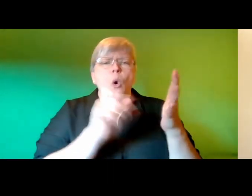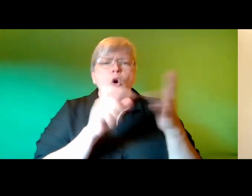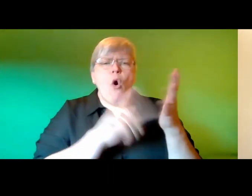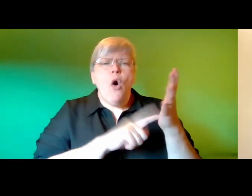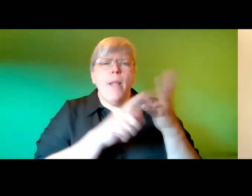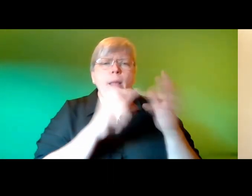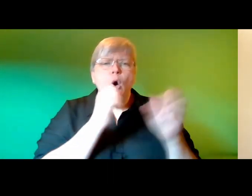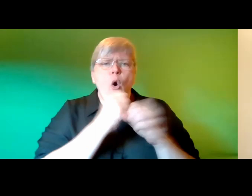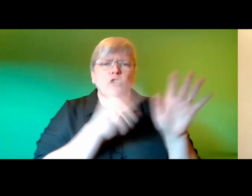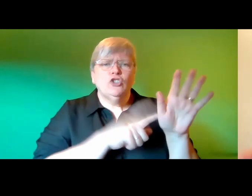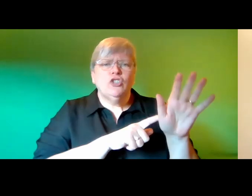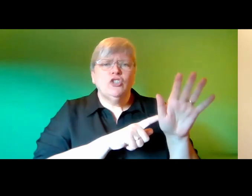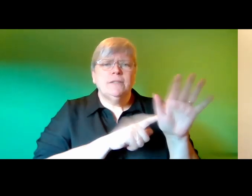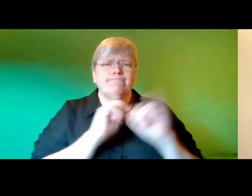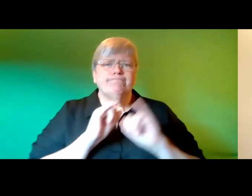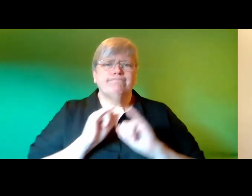oncology